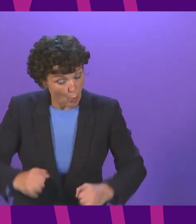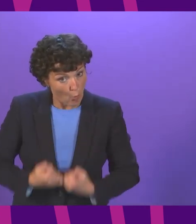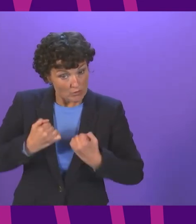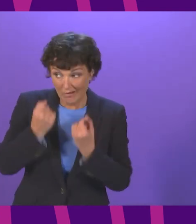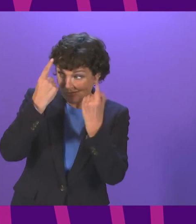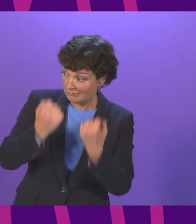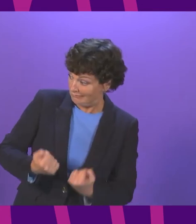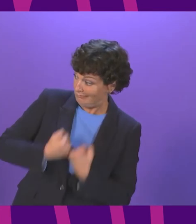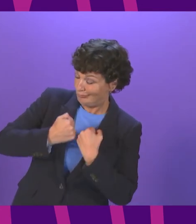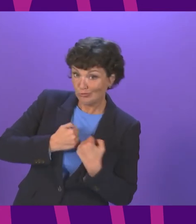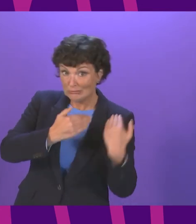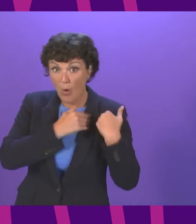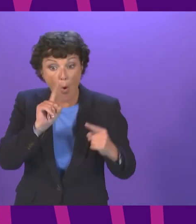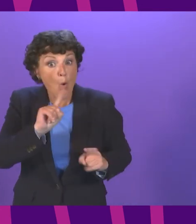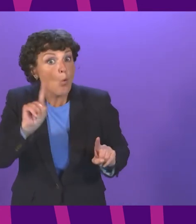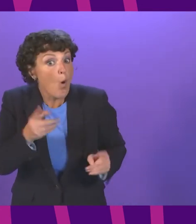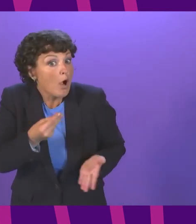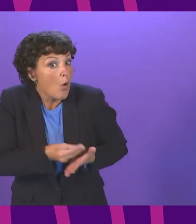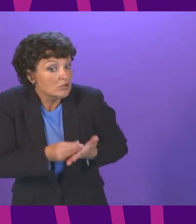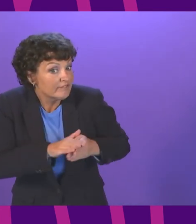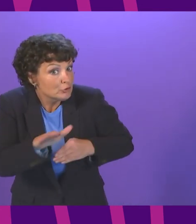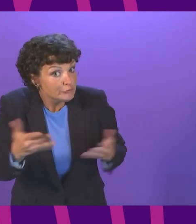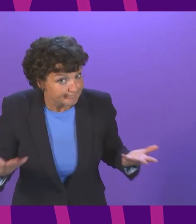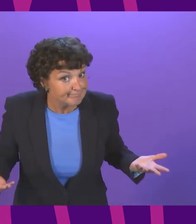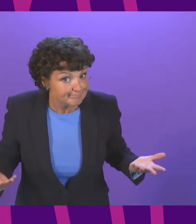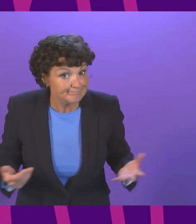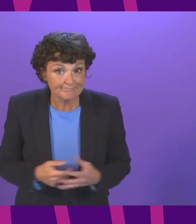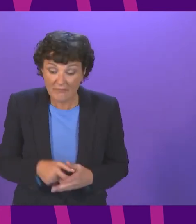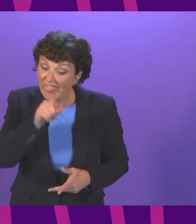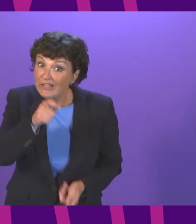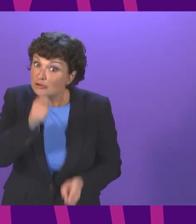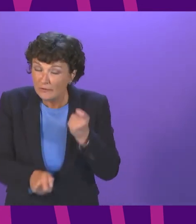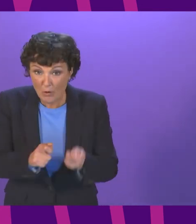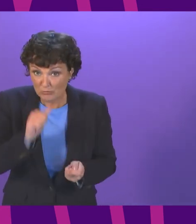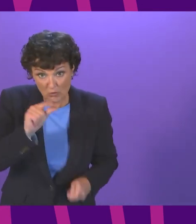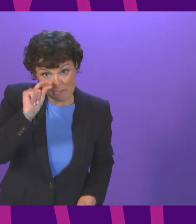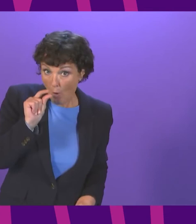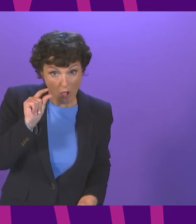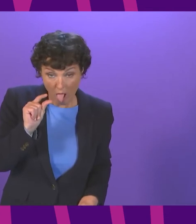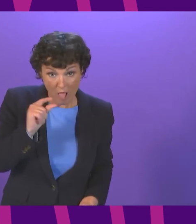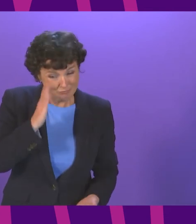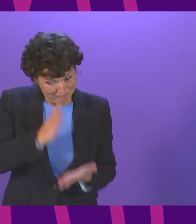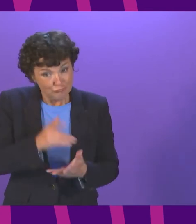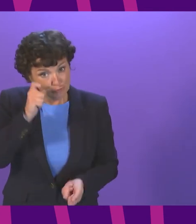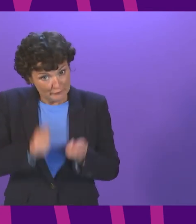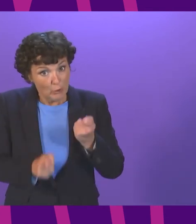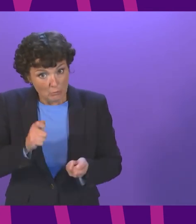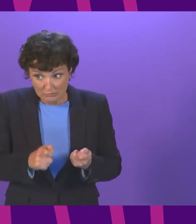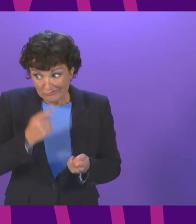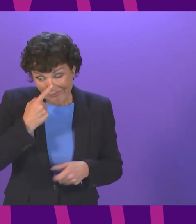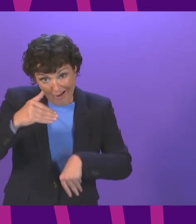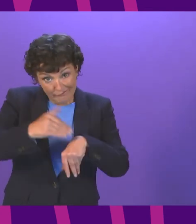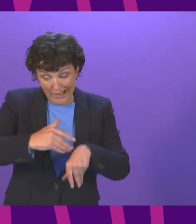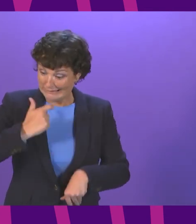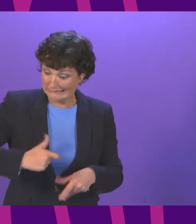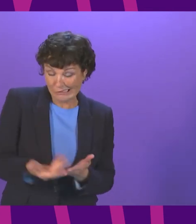responsibilities or the costs ahead and these reforms aren't insubstantial they strike right at the heart of tenants' rights